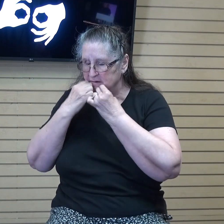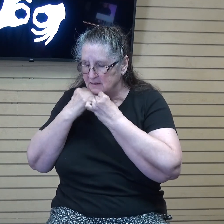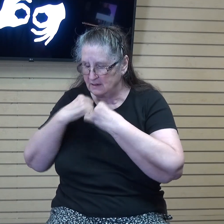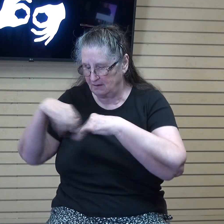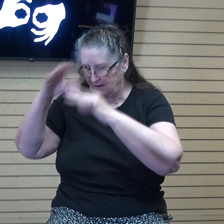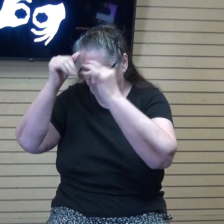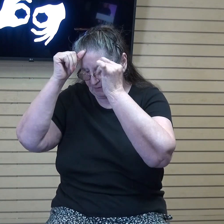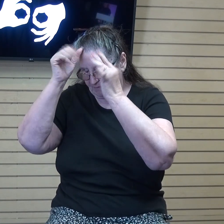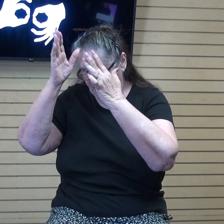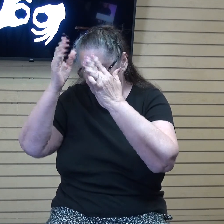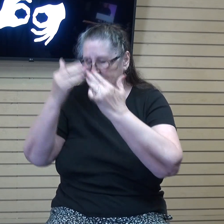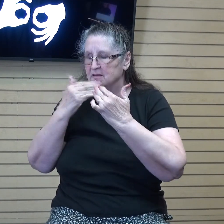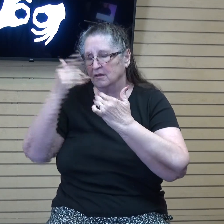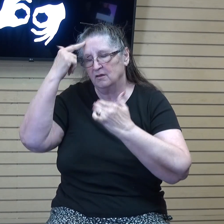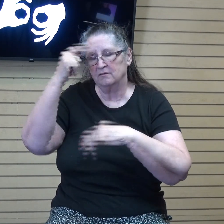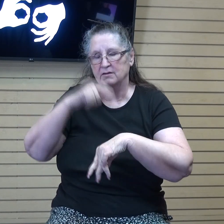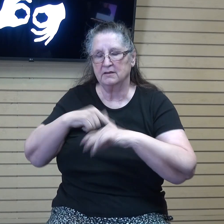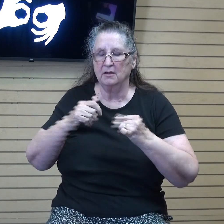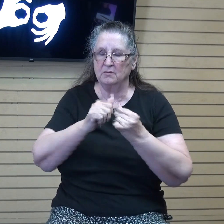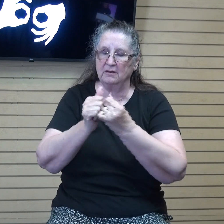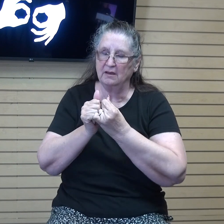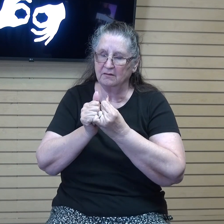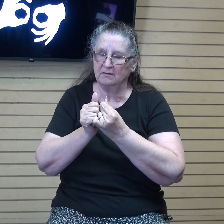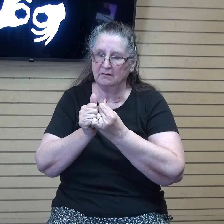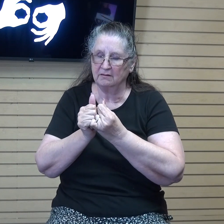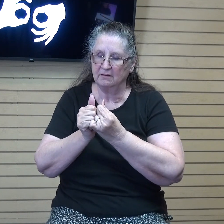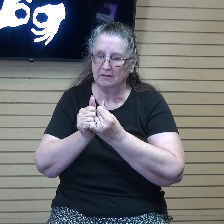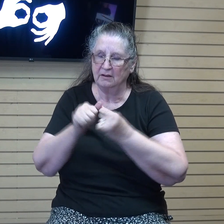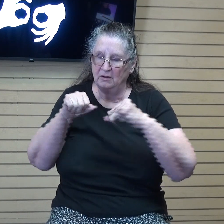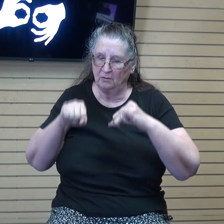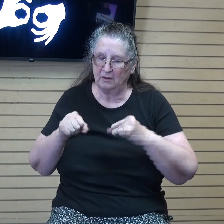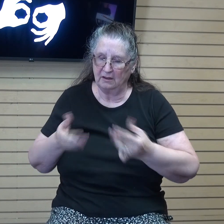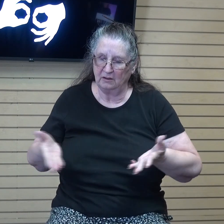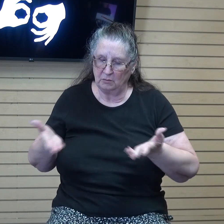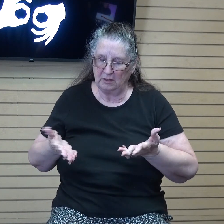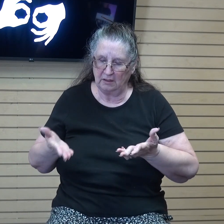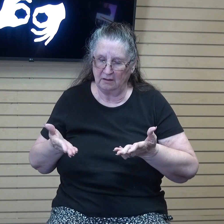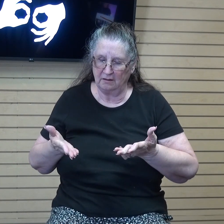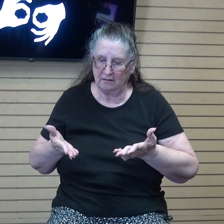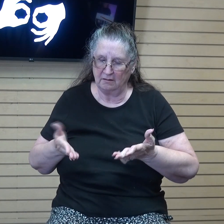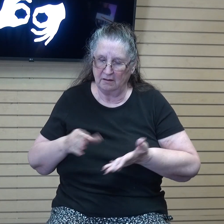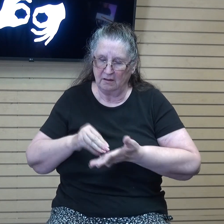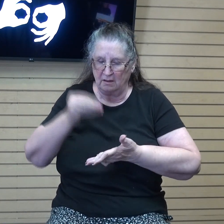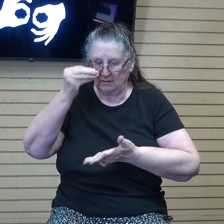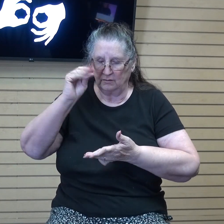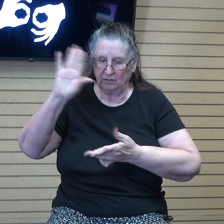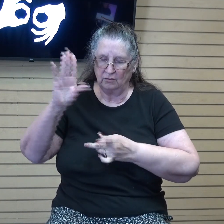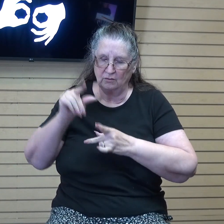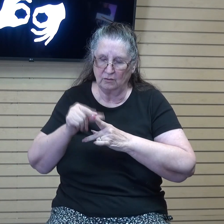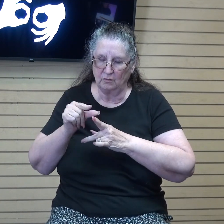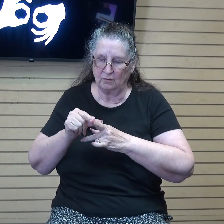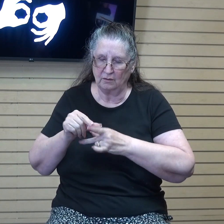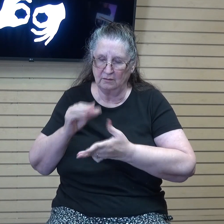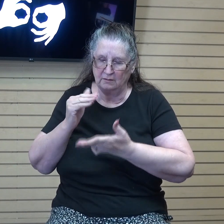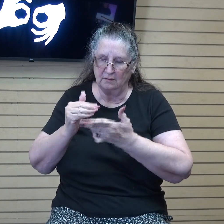we thank you for this time of gathering that we all get to be here and learn your word and what lessons you have in store for us.